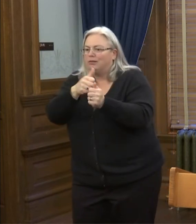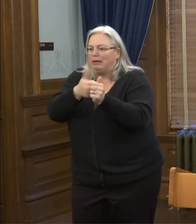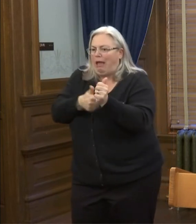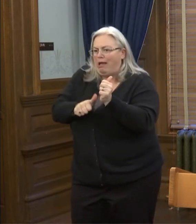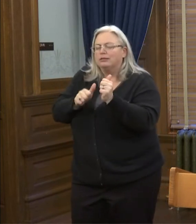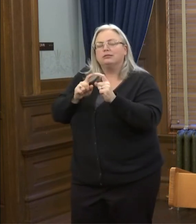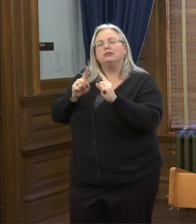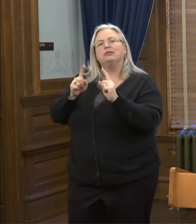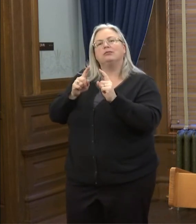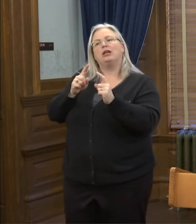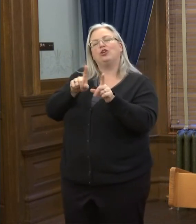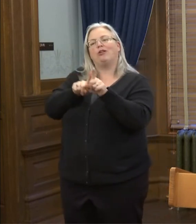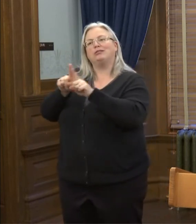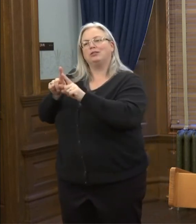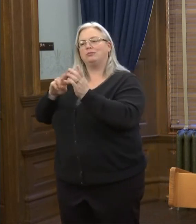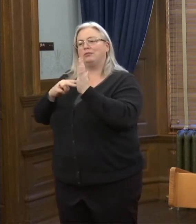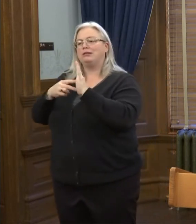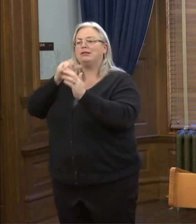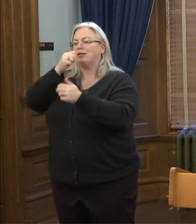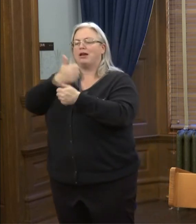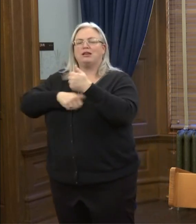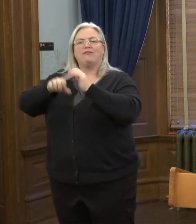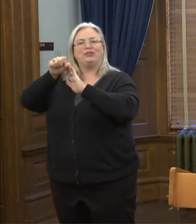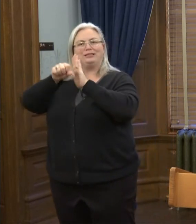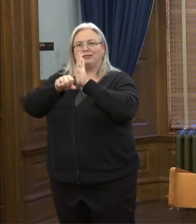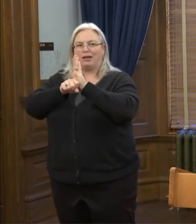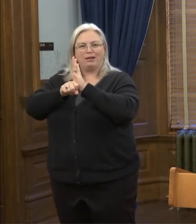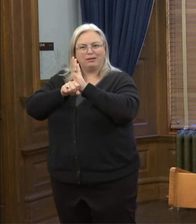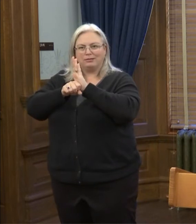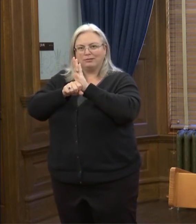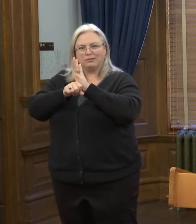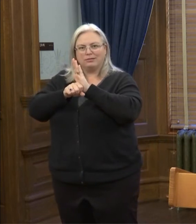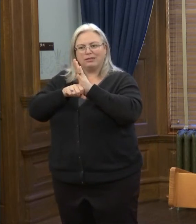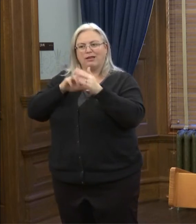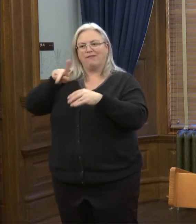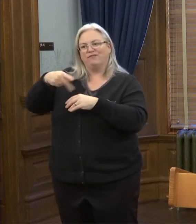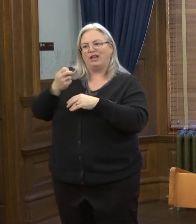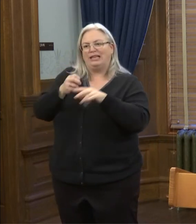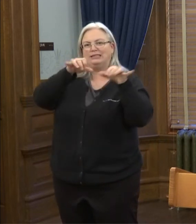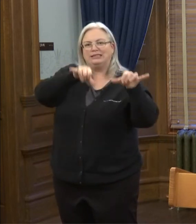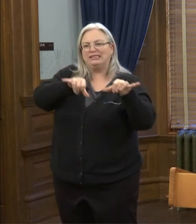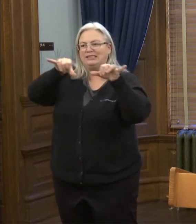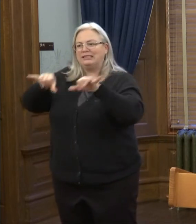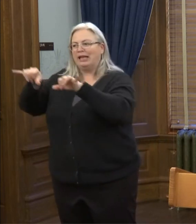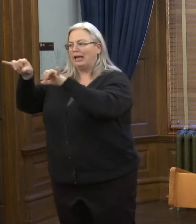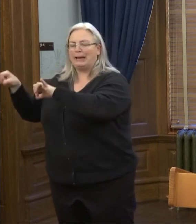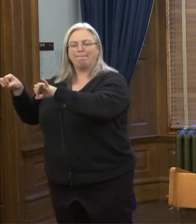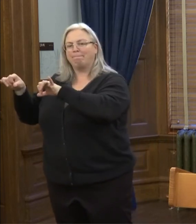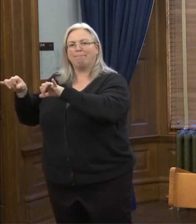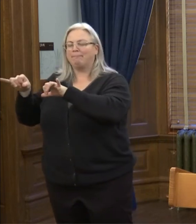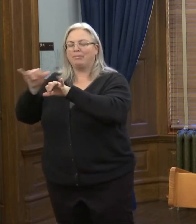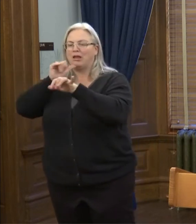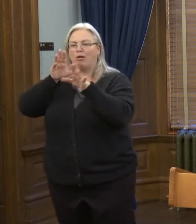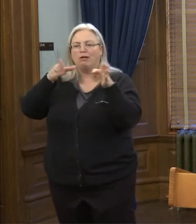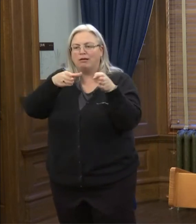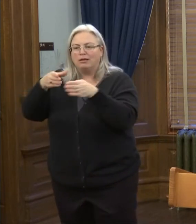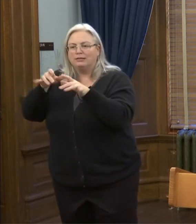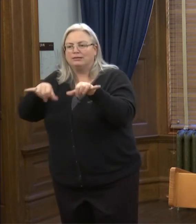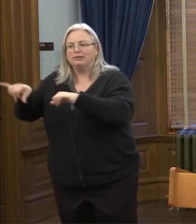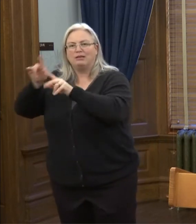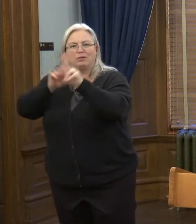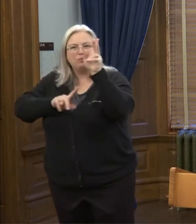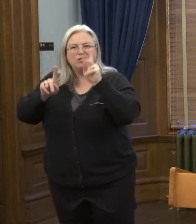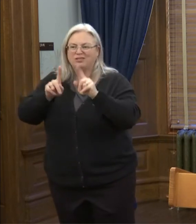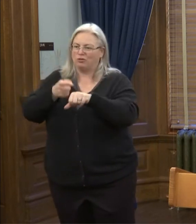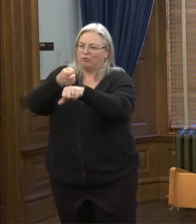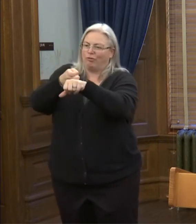you're also talking that not every state, uh, phases are the same. They don't include the same people. So I think, you know, it,